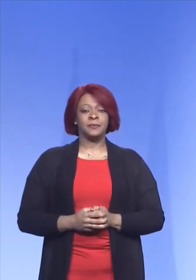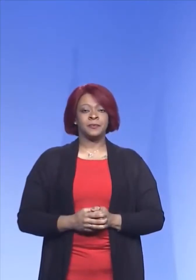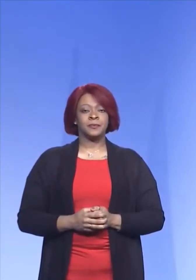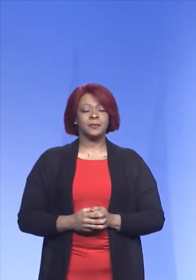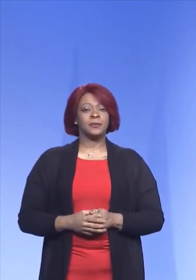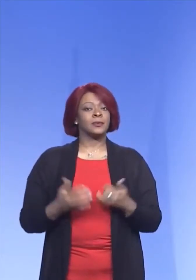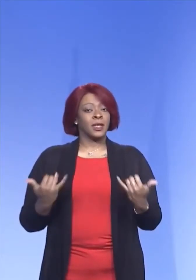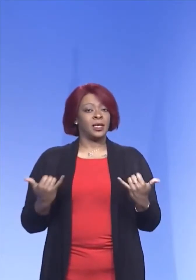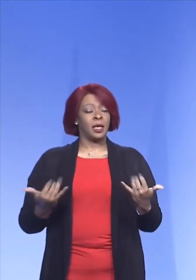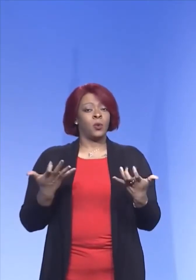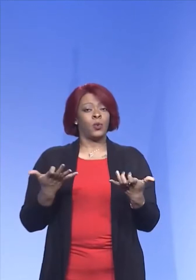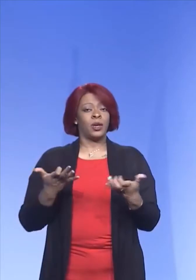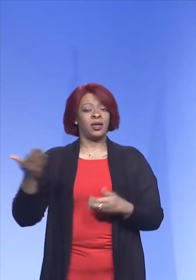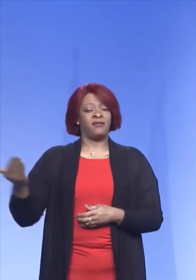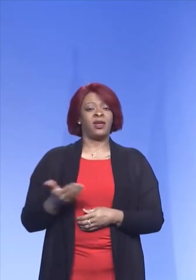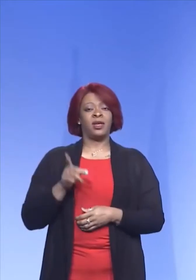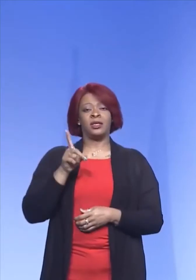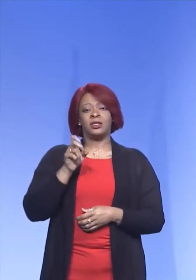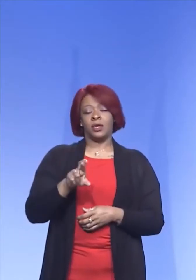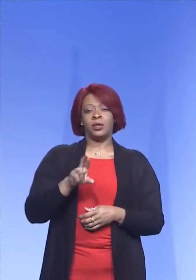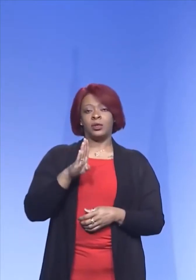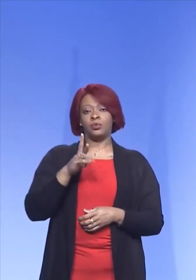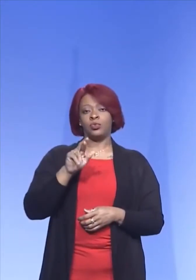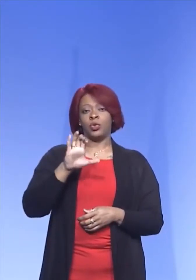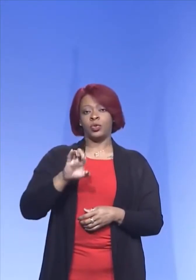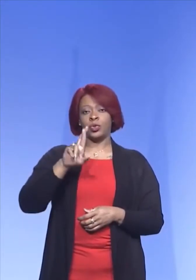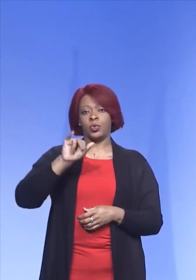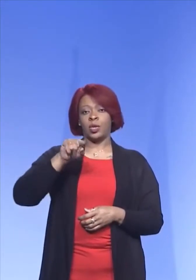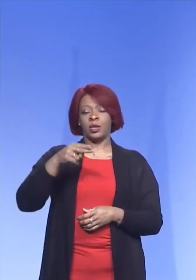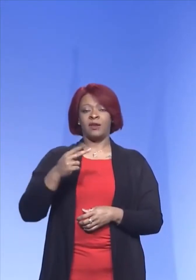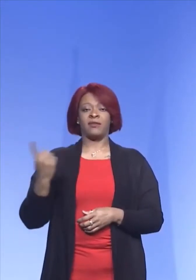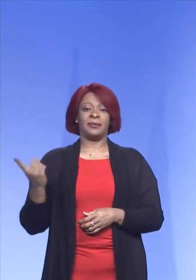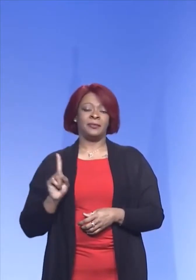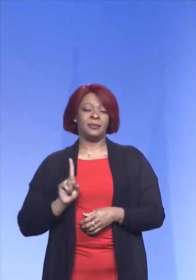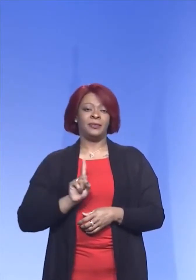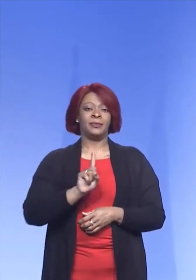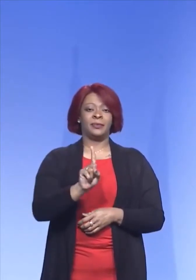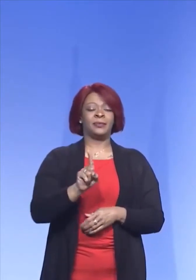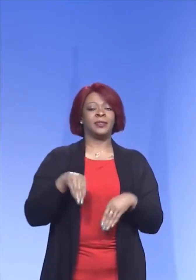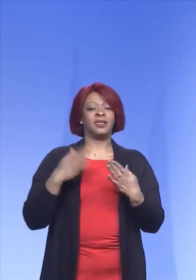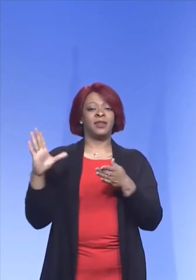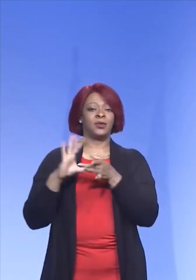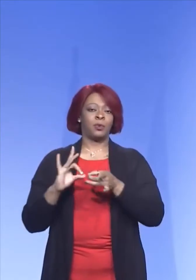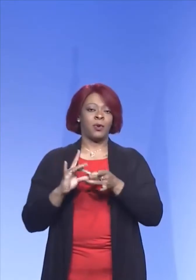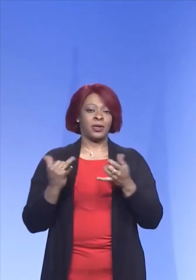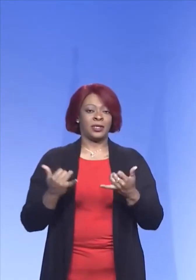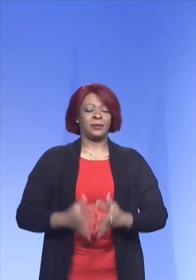at this time, I'd like to invite Dr. Bruce Randolph to come to the podium and give his remarks.